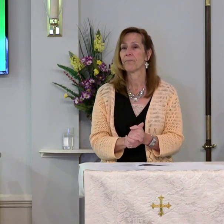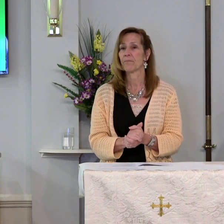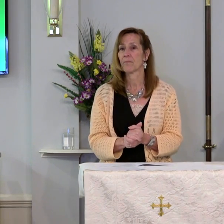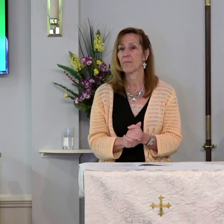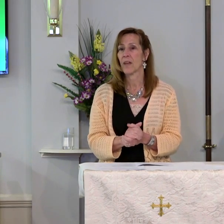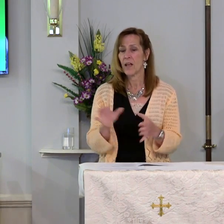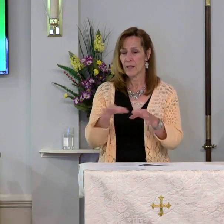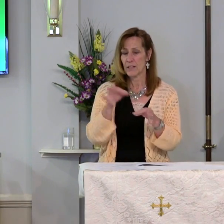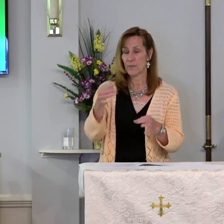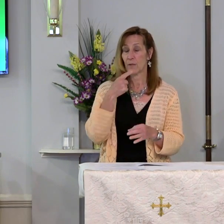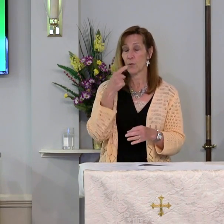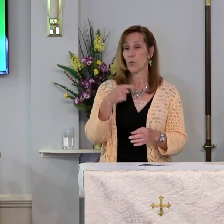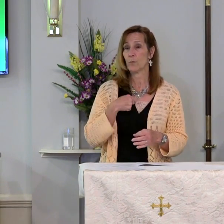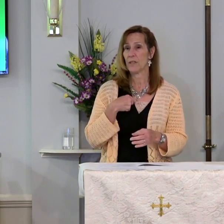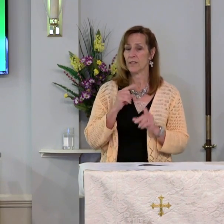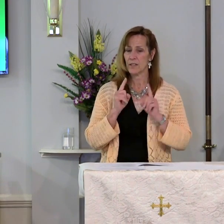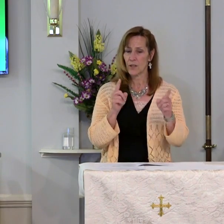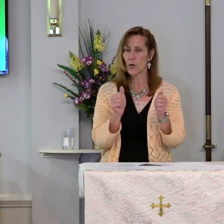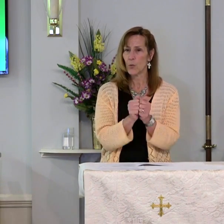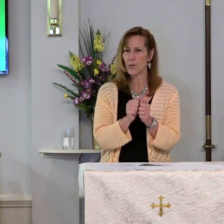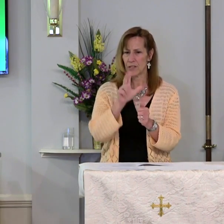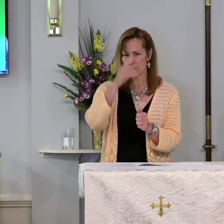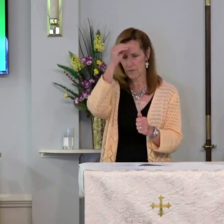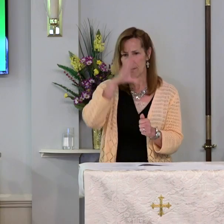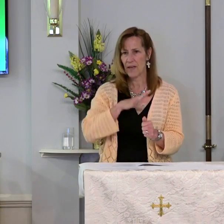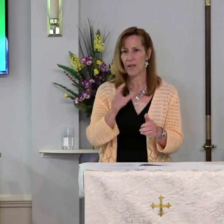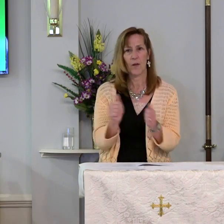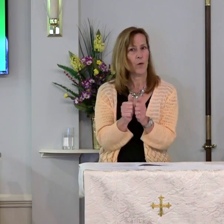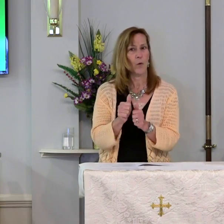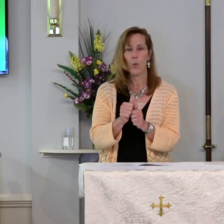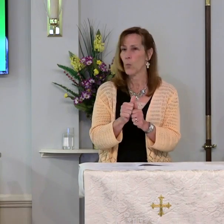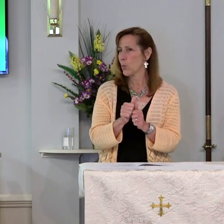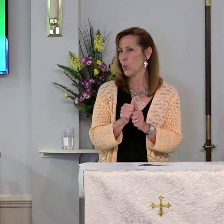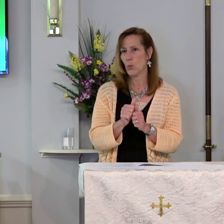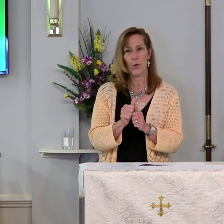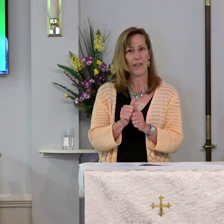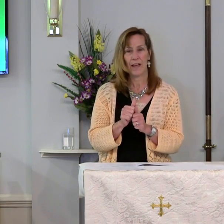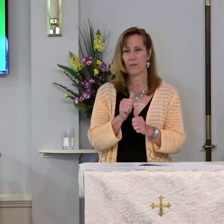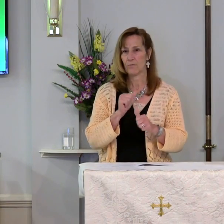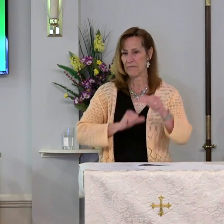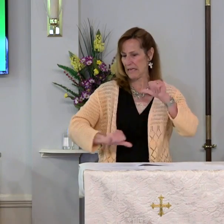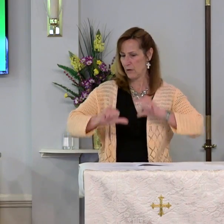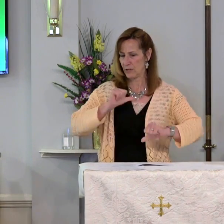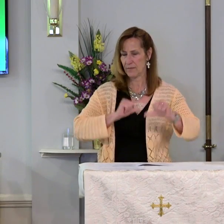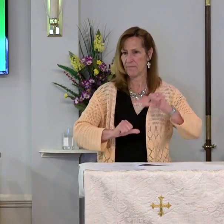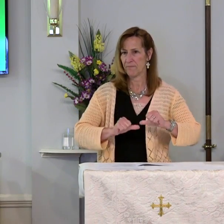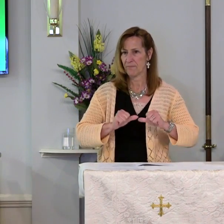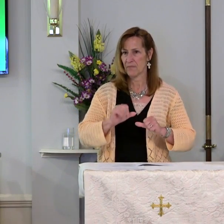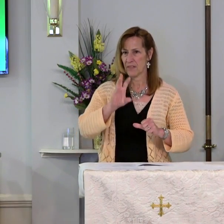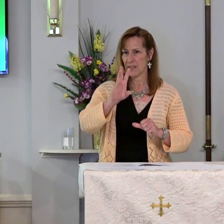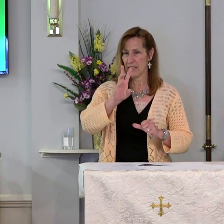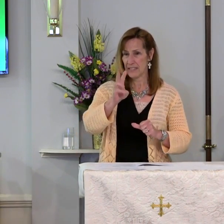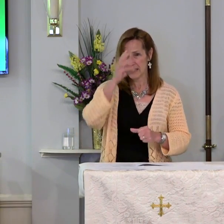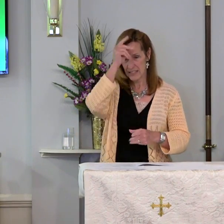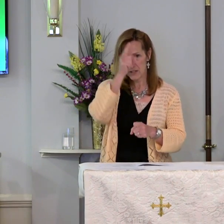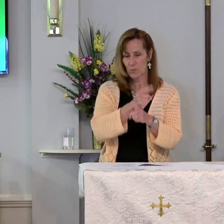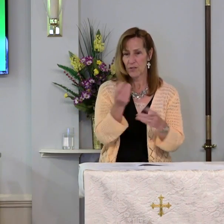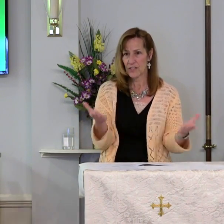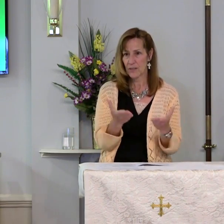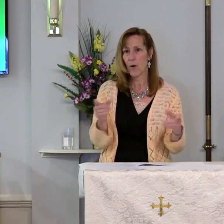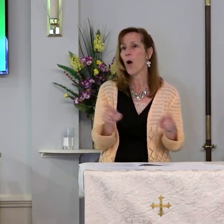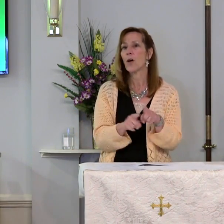The Spirit told me to go with them without doubting. These six brothers here